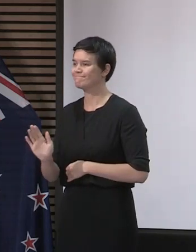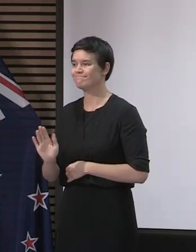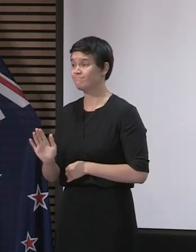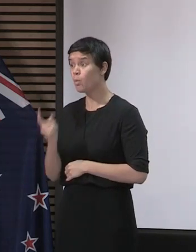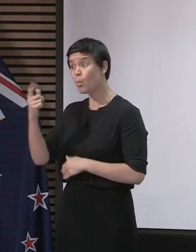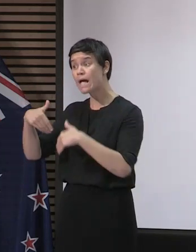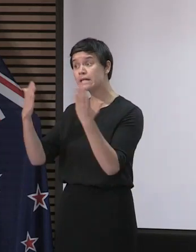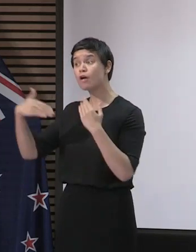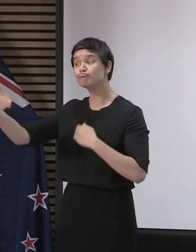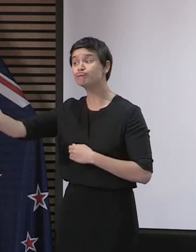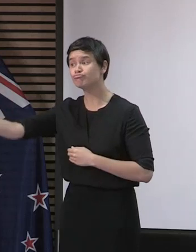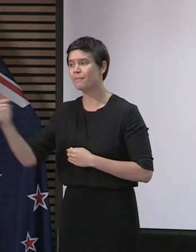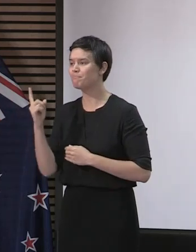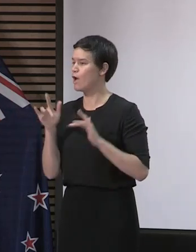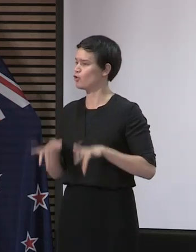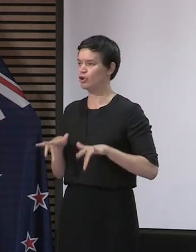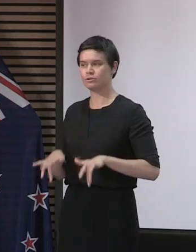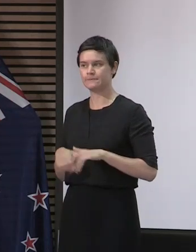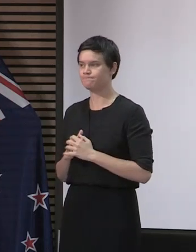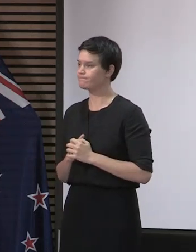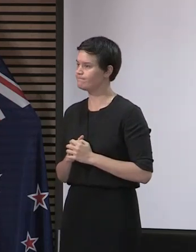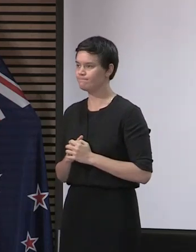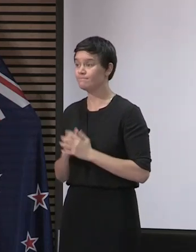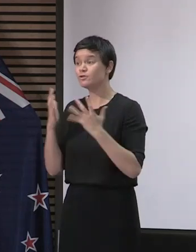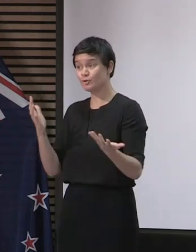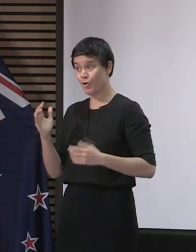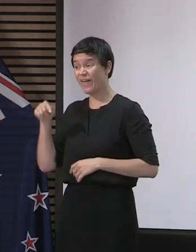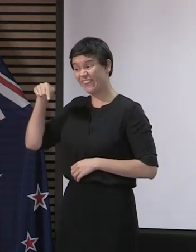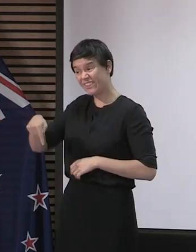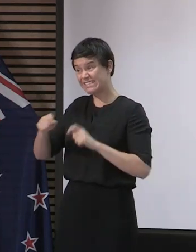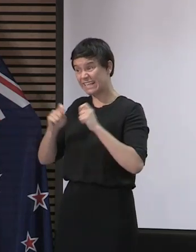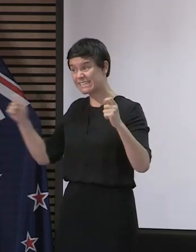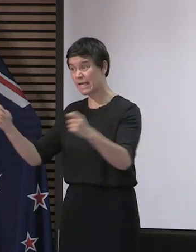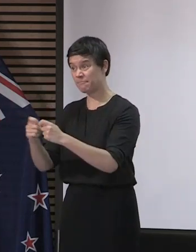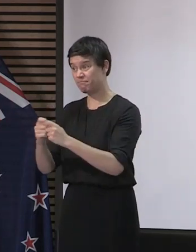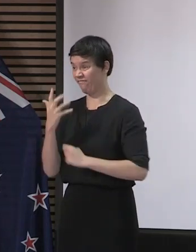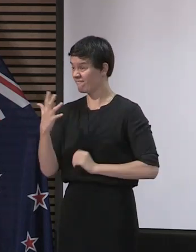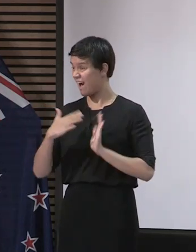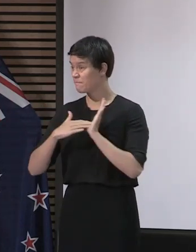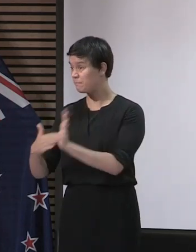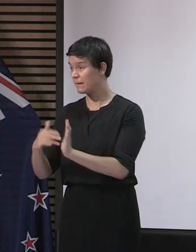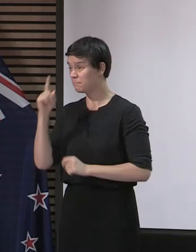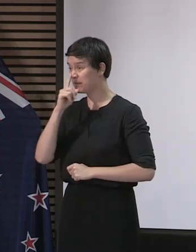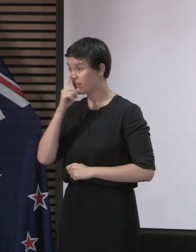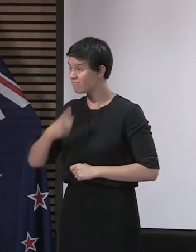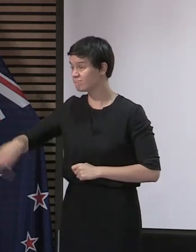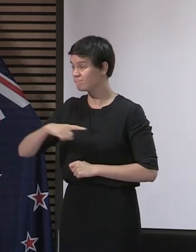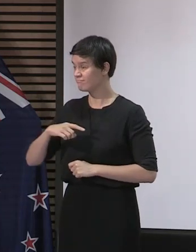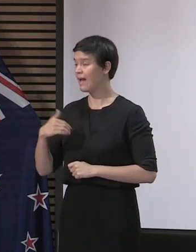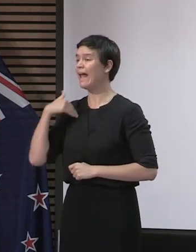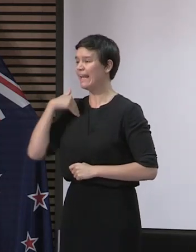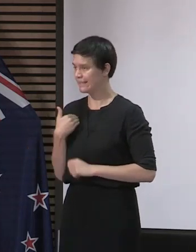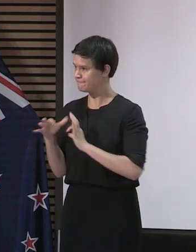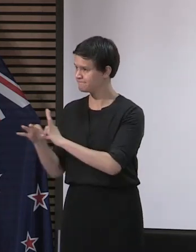is not here yet. To get there, our team of five million needs to have zero tolerance for cases to complete our goal of